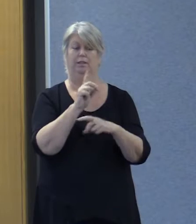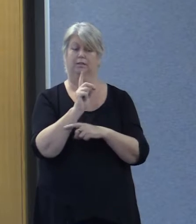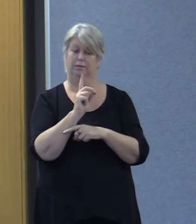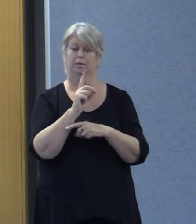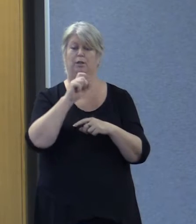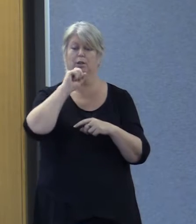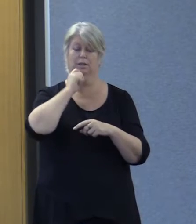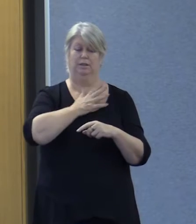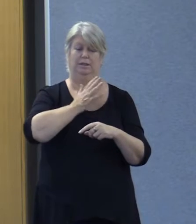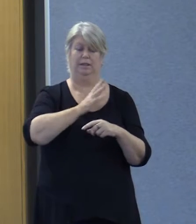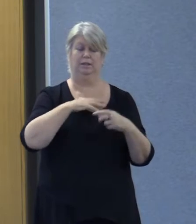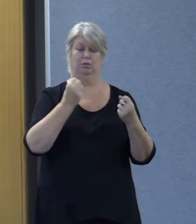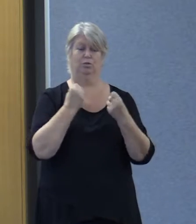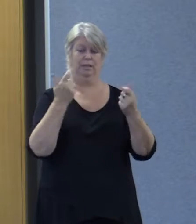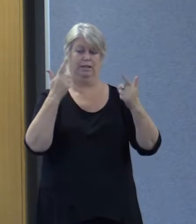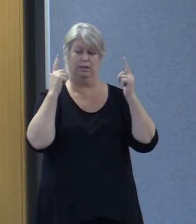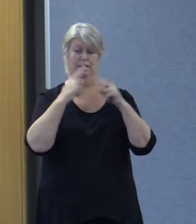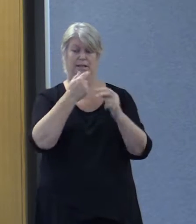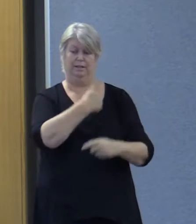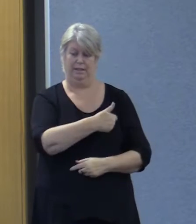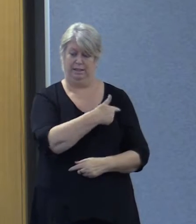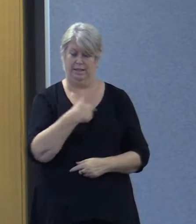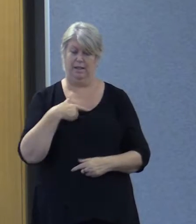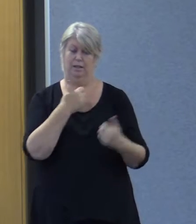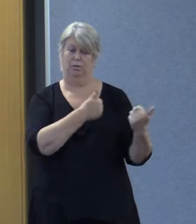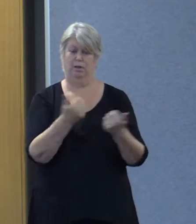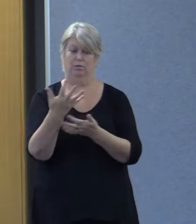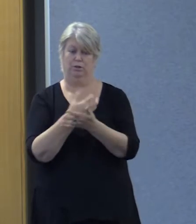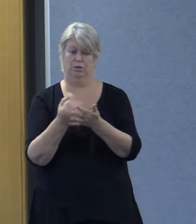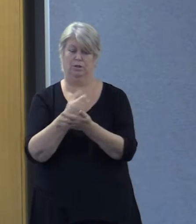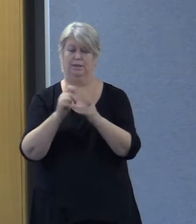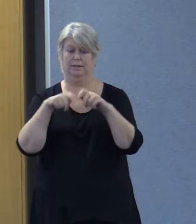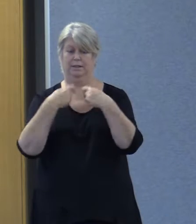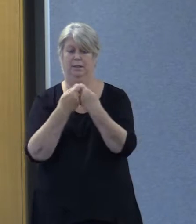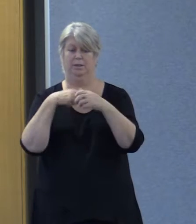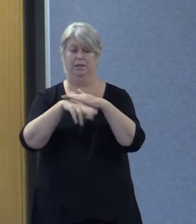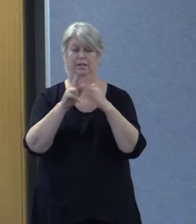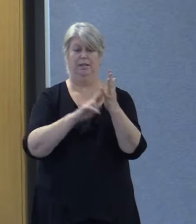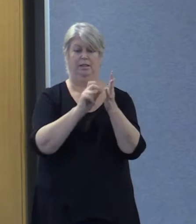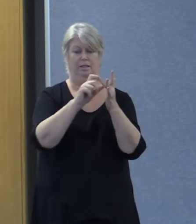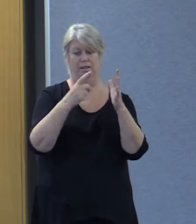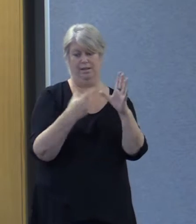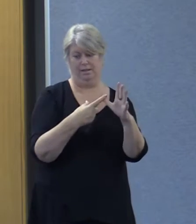will require strong leadership and a dedicated, well-resourced team within the NDIS.